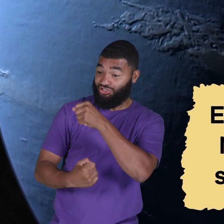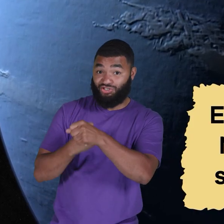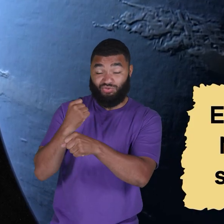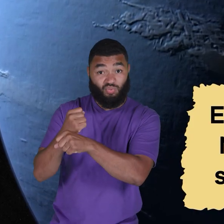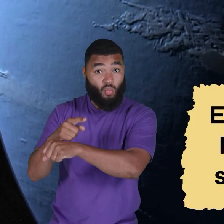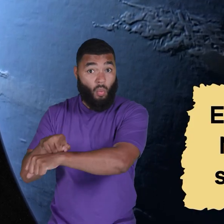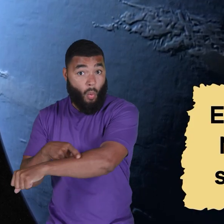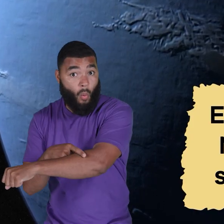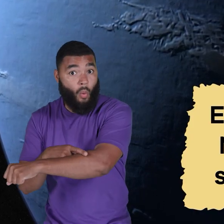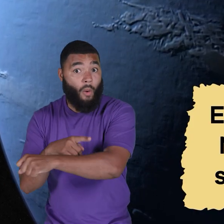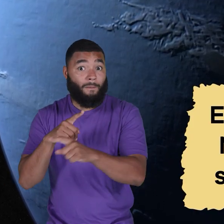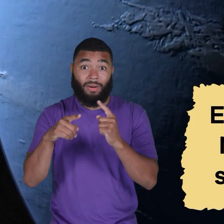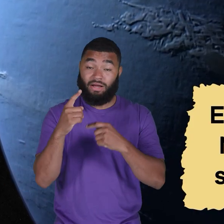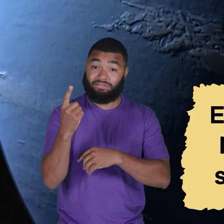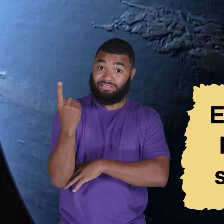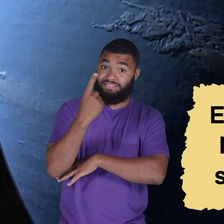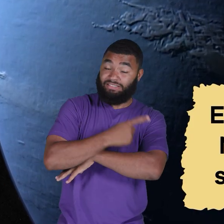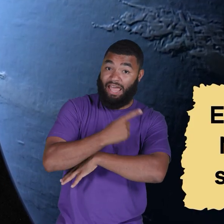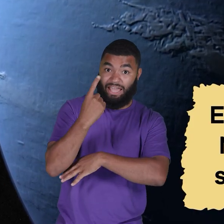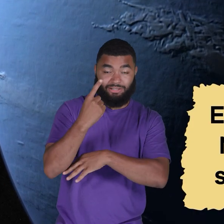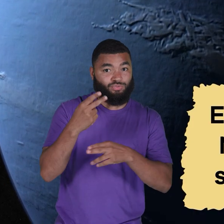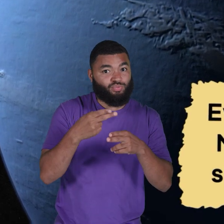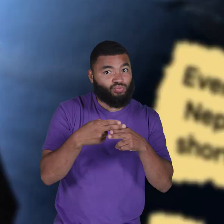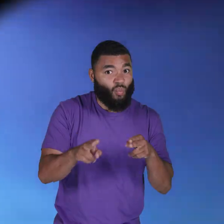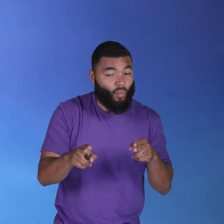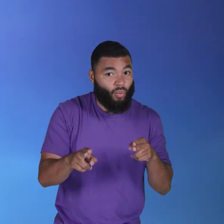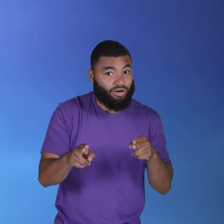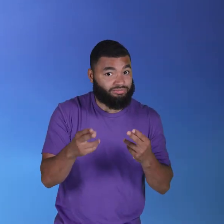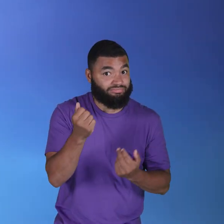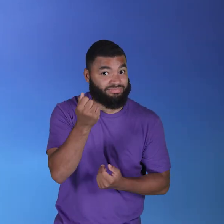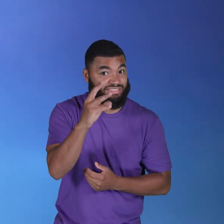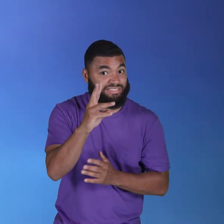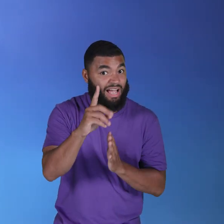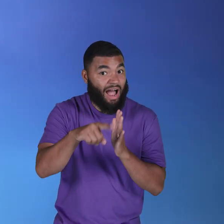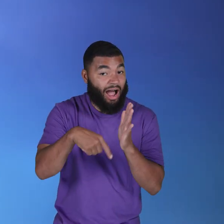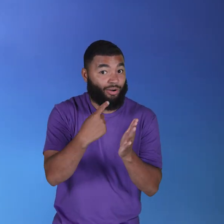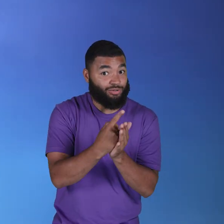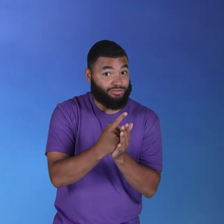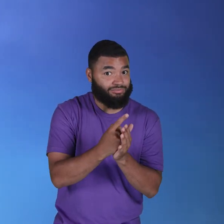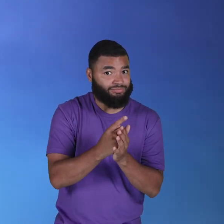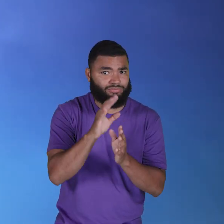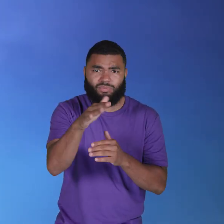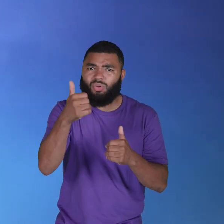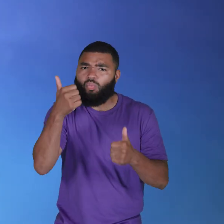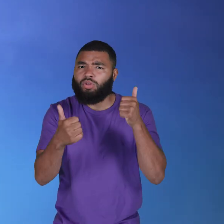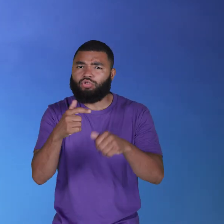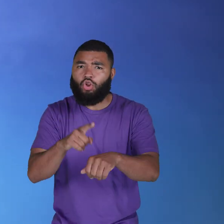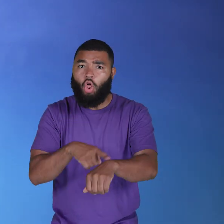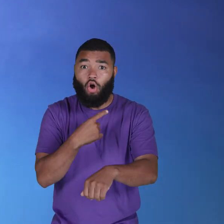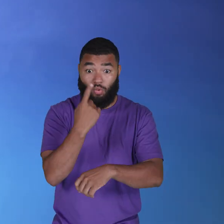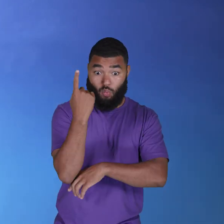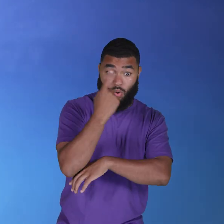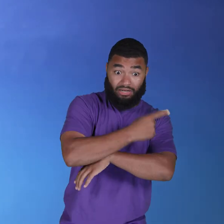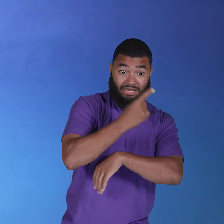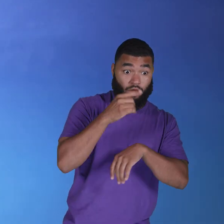Earth hours. Wild! Which is longer, a day on Earth or a day on Neptune?